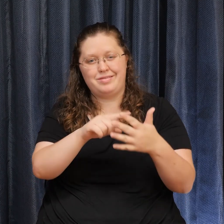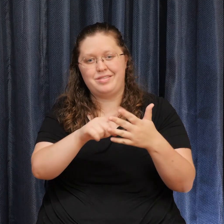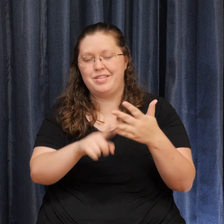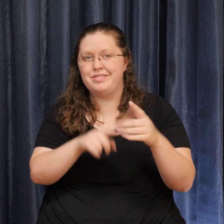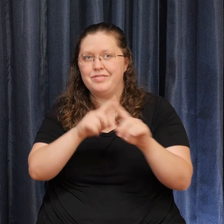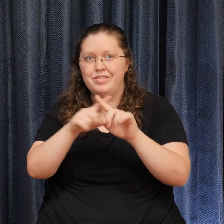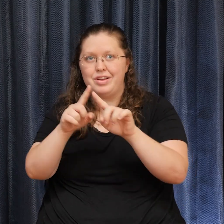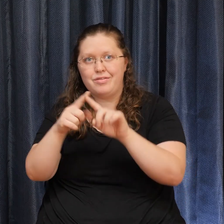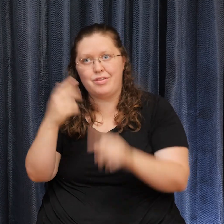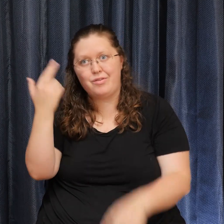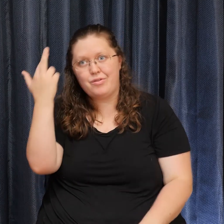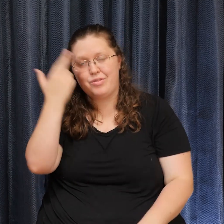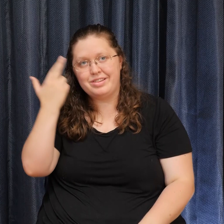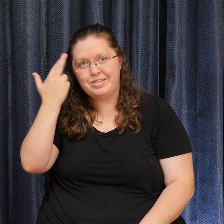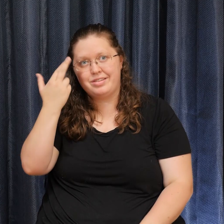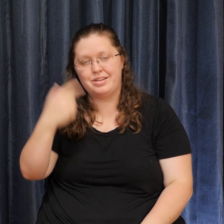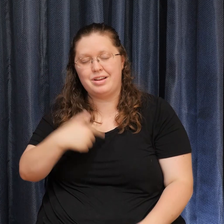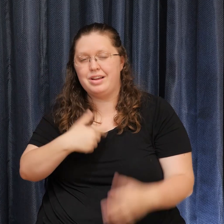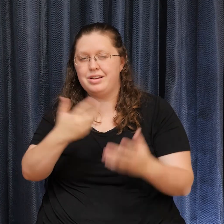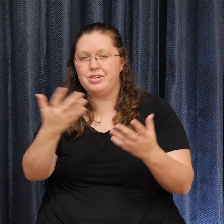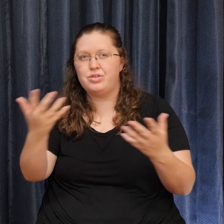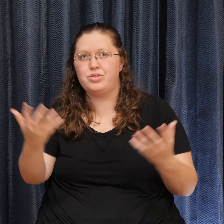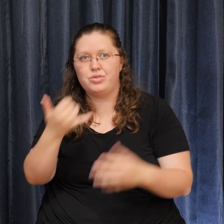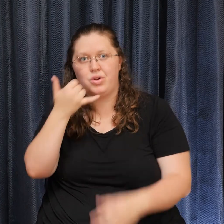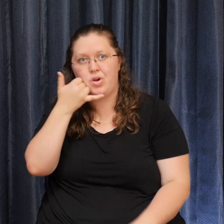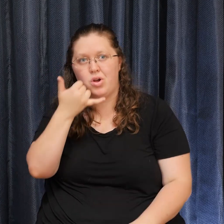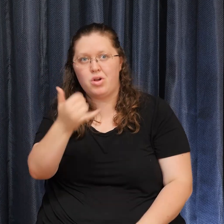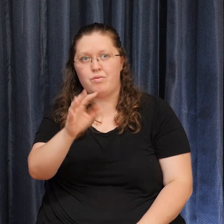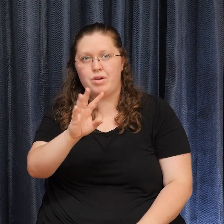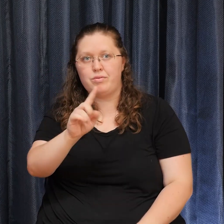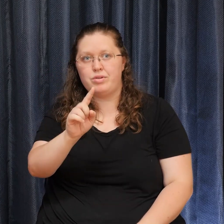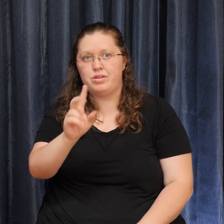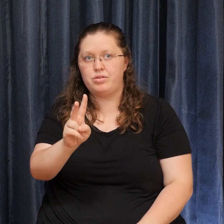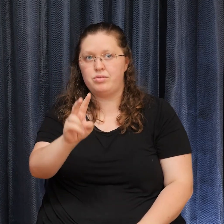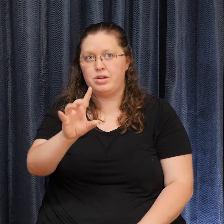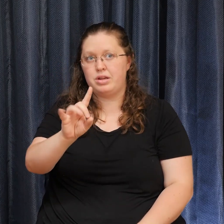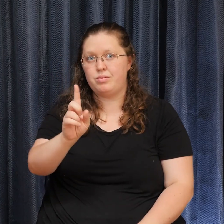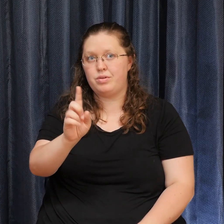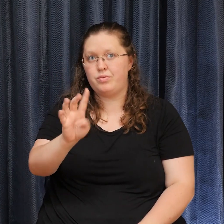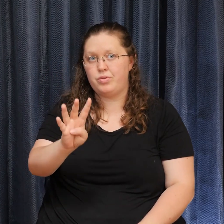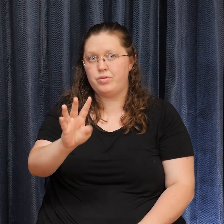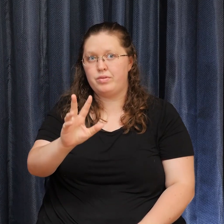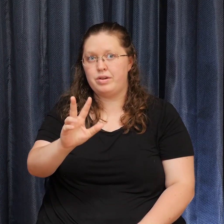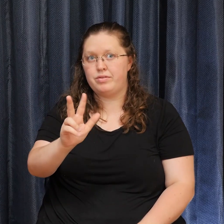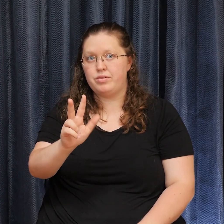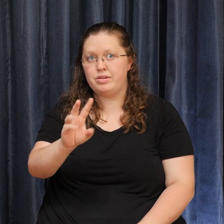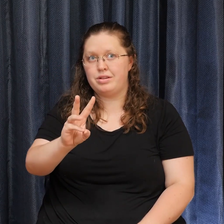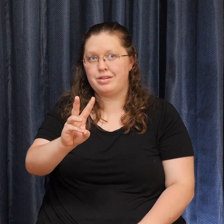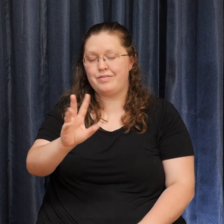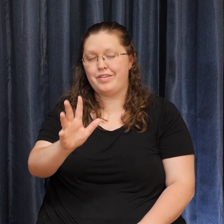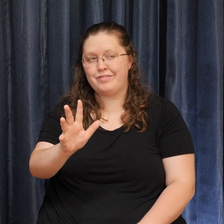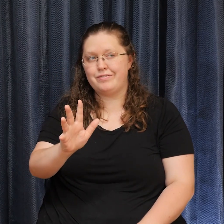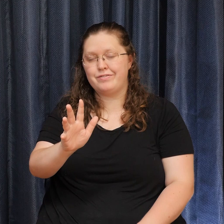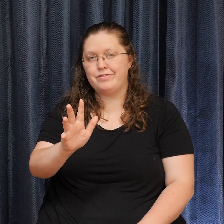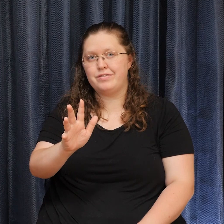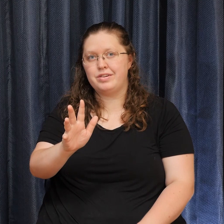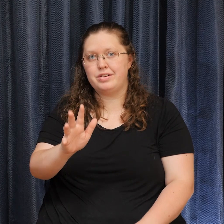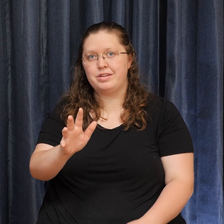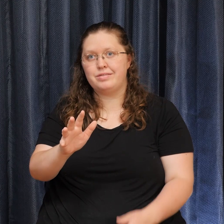right now. So I encourage you to call 512-814-5365. And leave your request for a